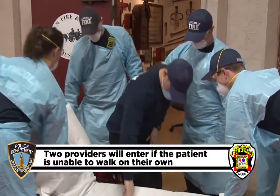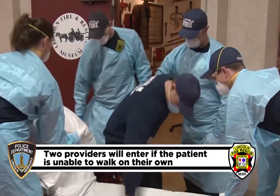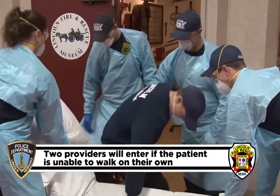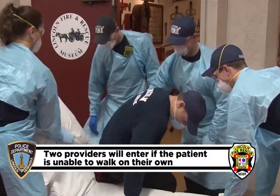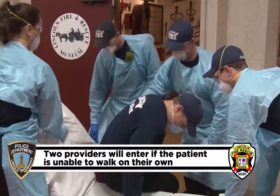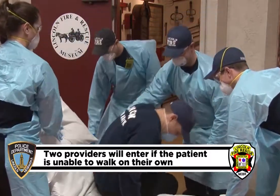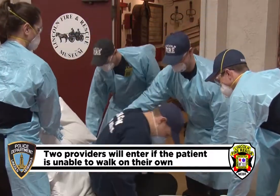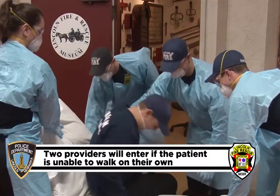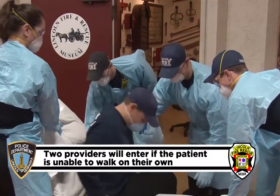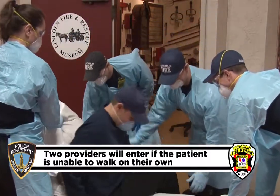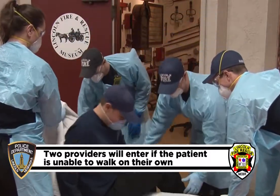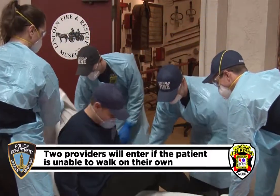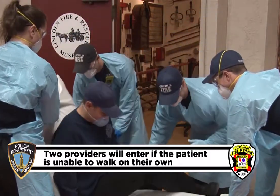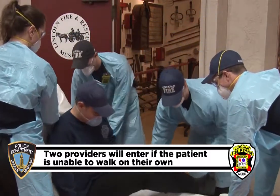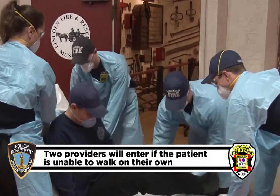evaluate the patient in PPE.